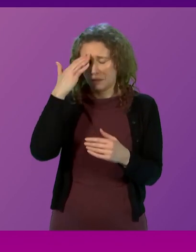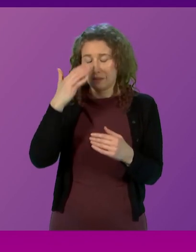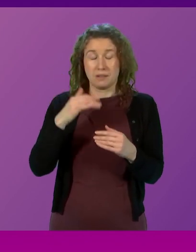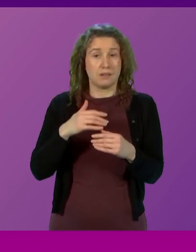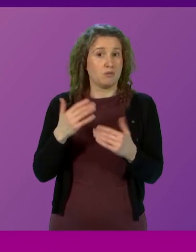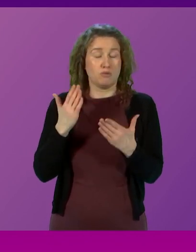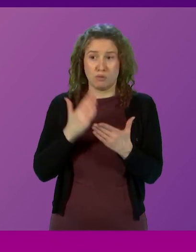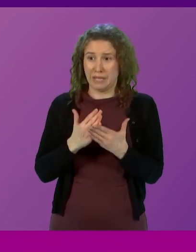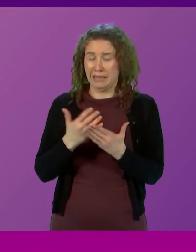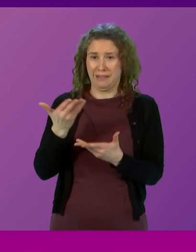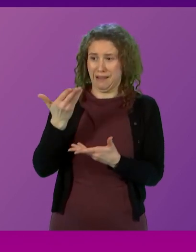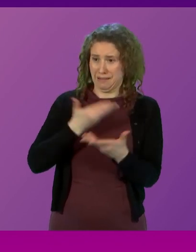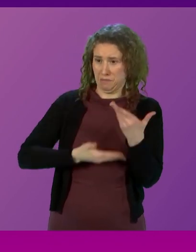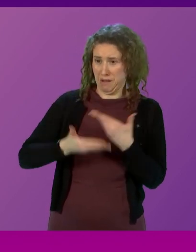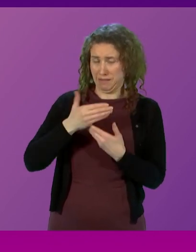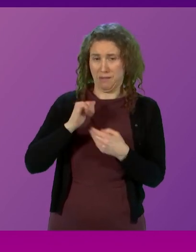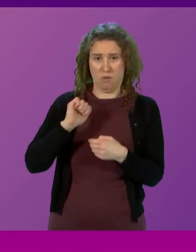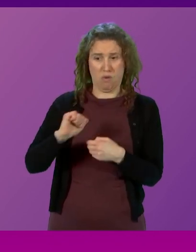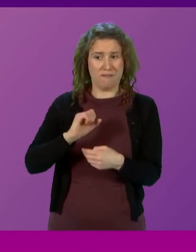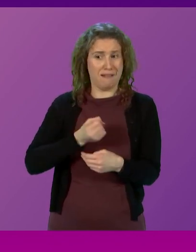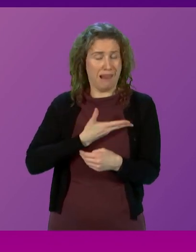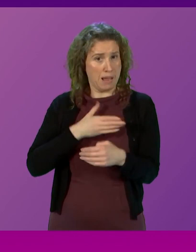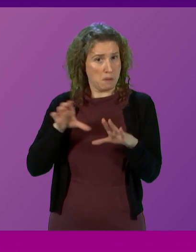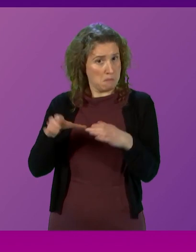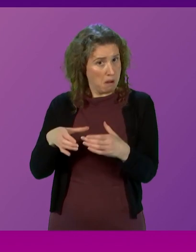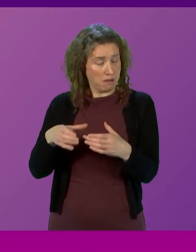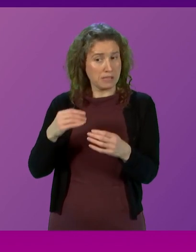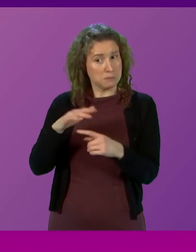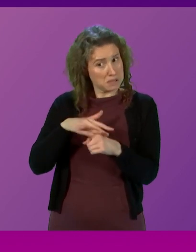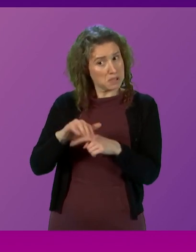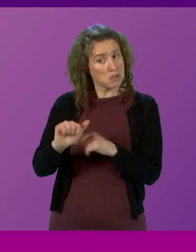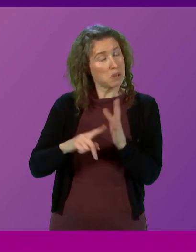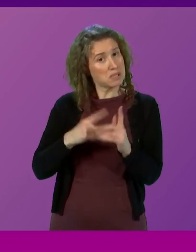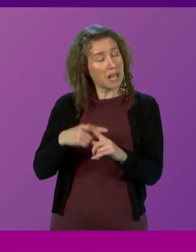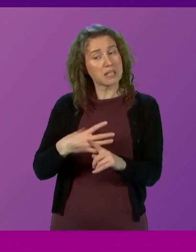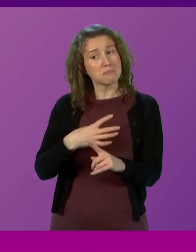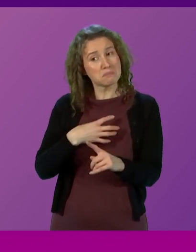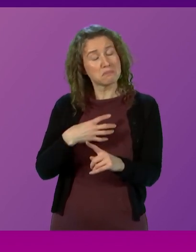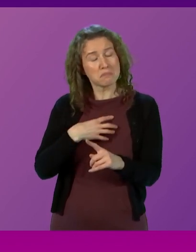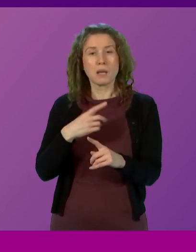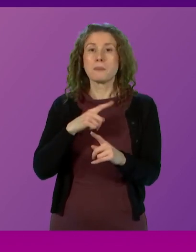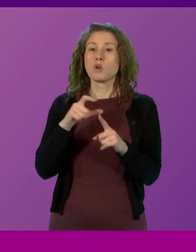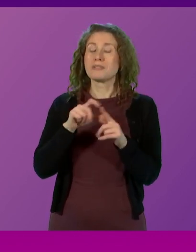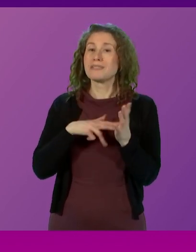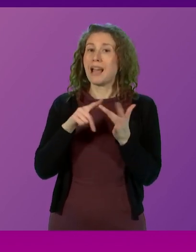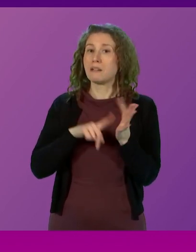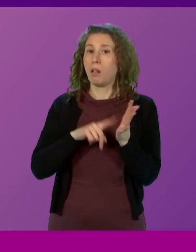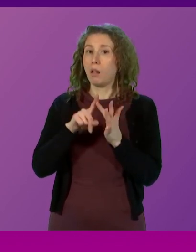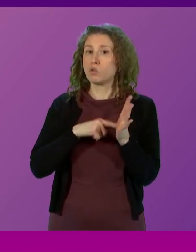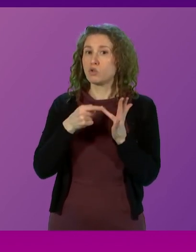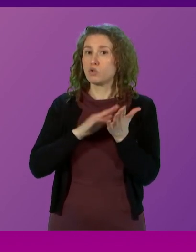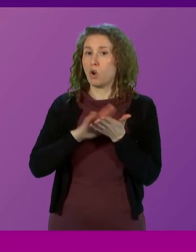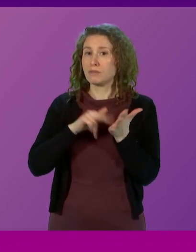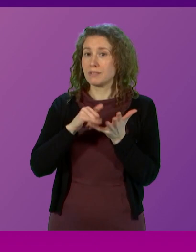explanation of the Labour Party's position on tax because Daniel Johnson was